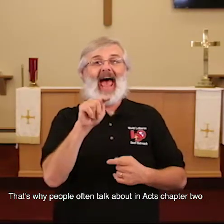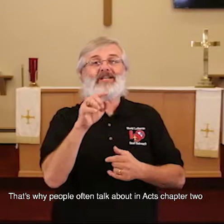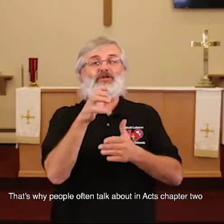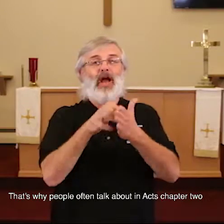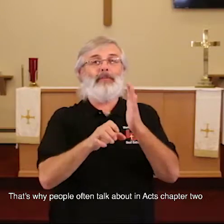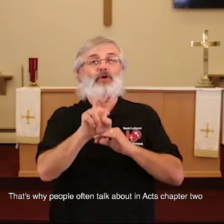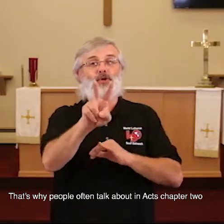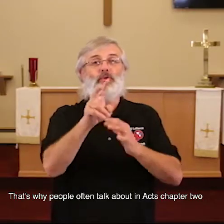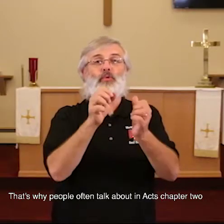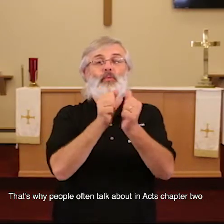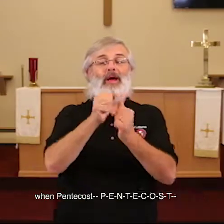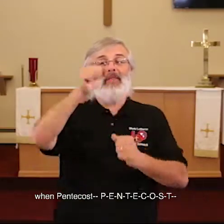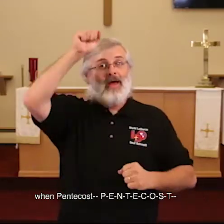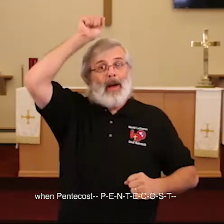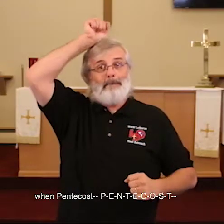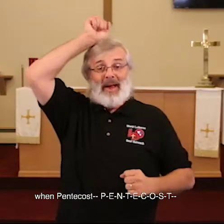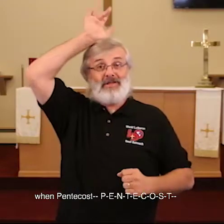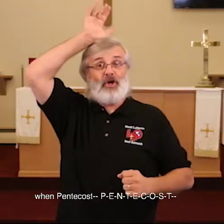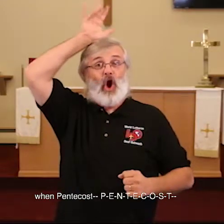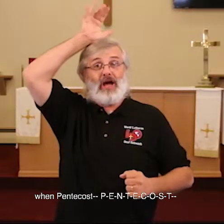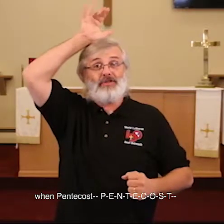Acts chapter 2 with Pentecost.